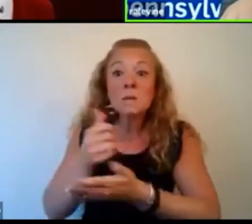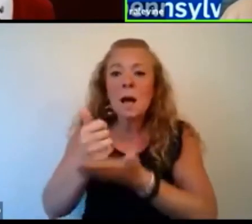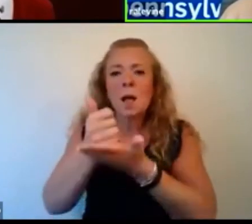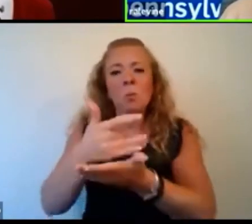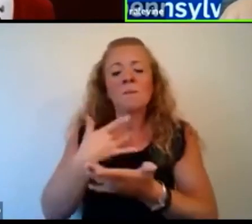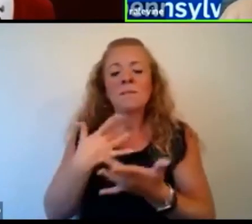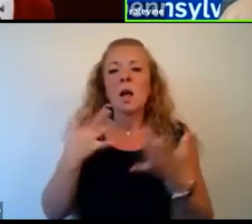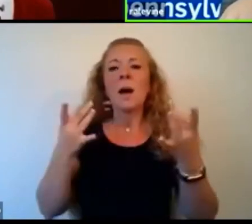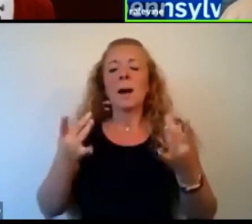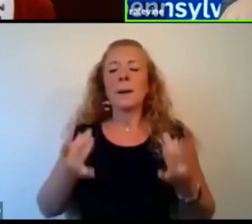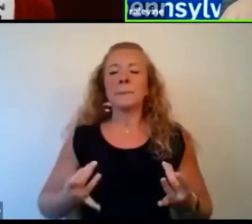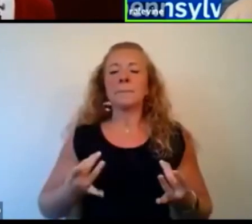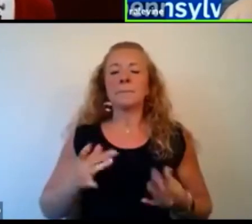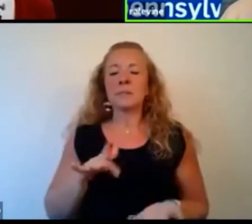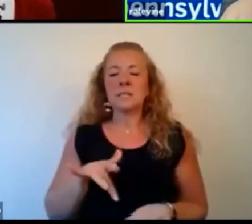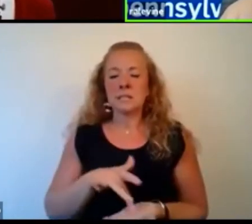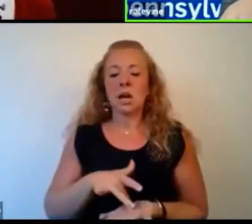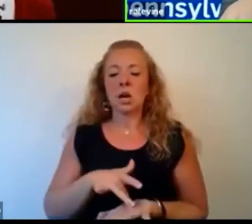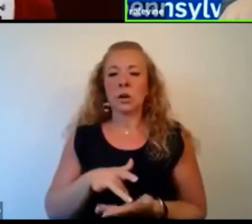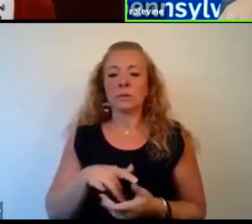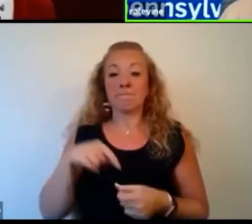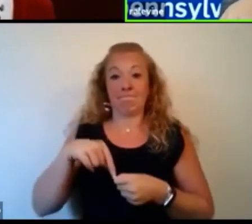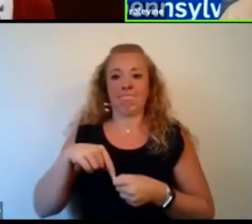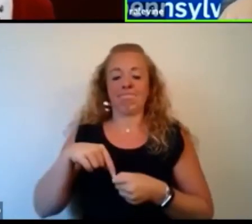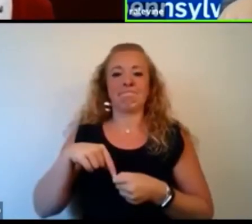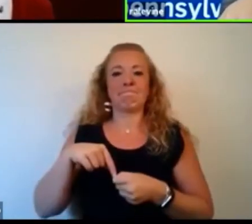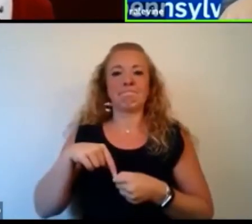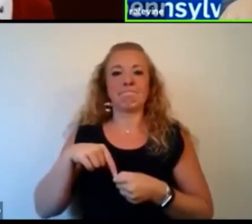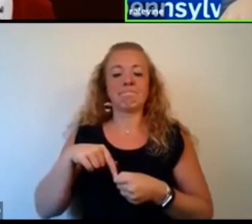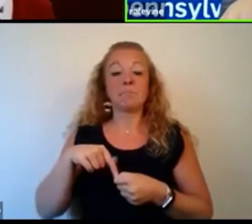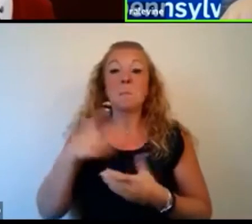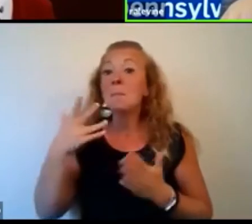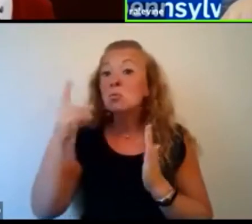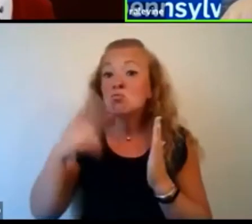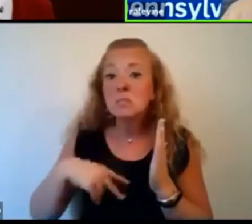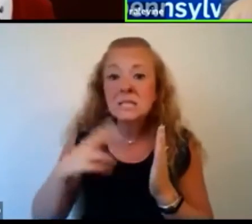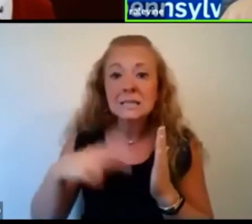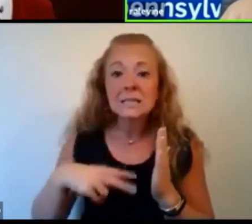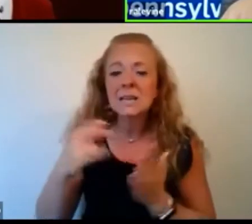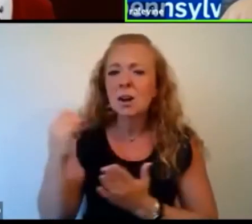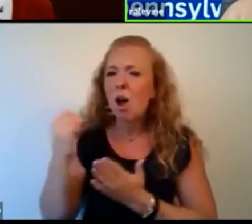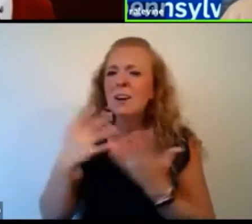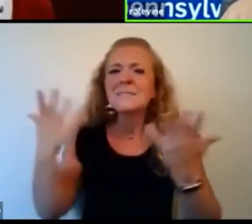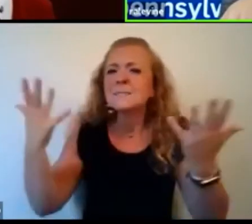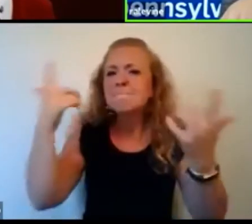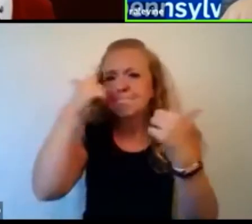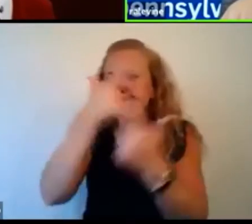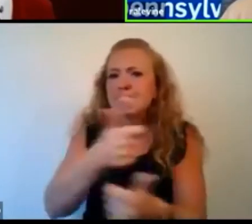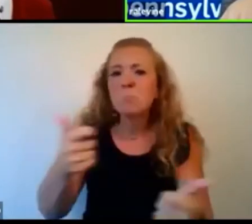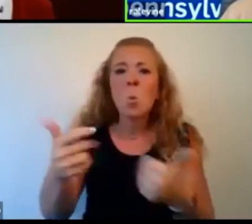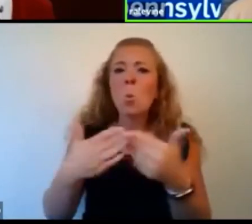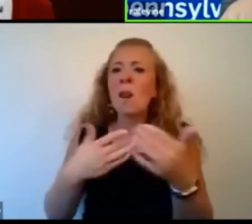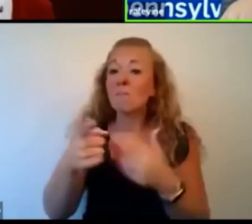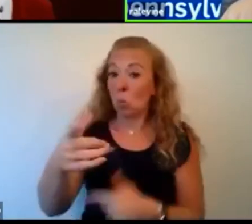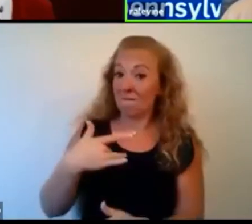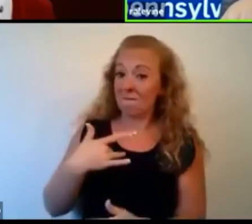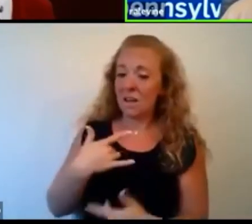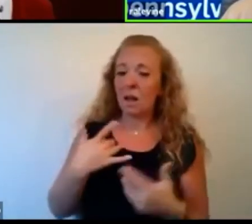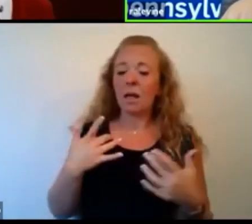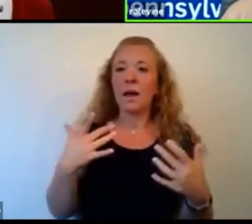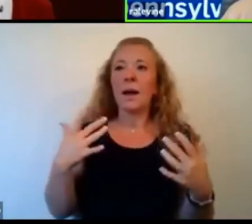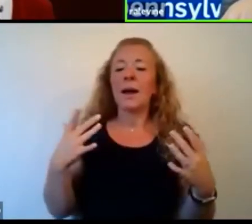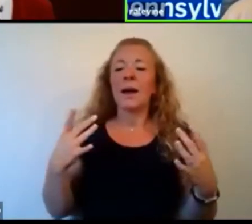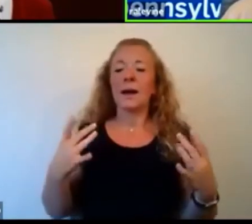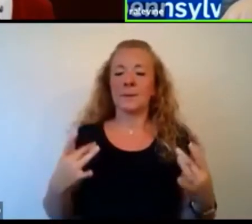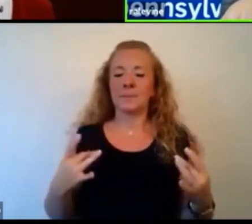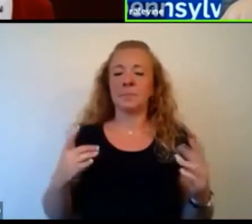art. It could be anything. It could be reading. It's anything that centers you and allows you to,